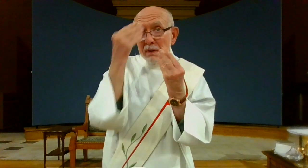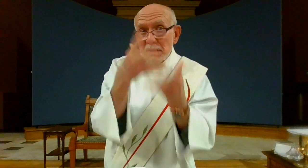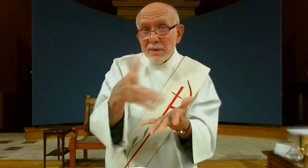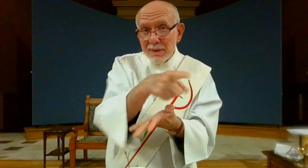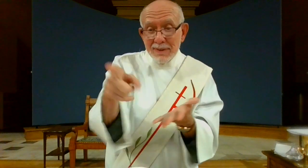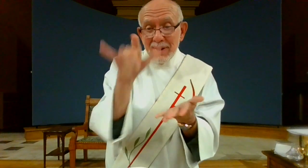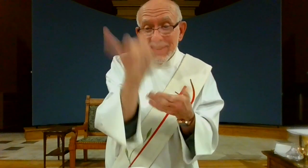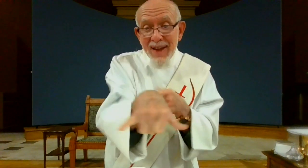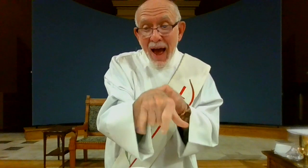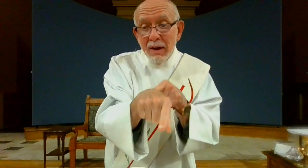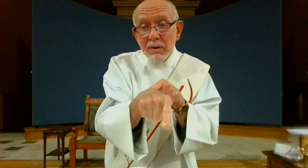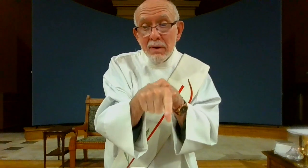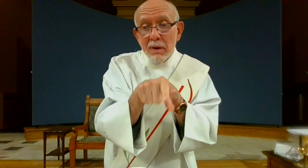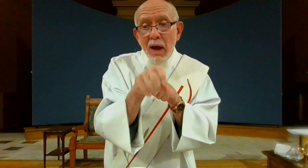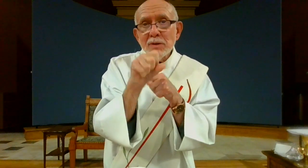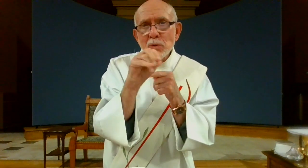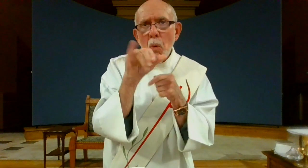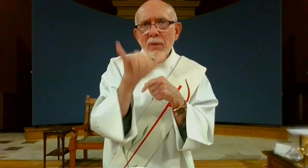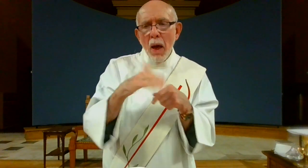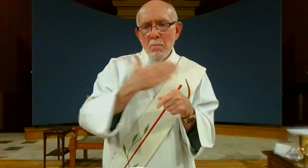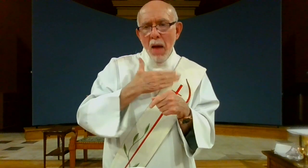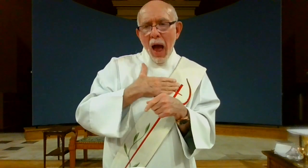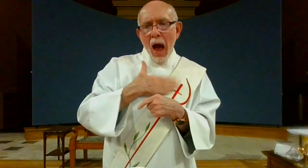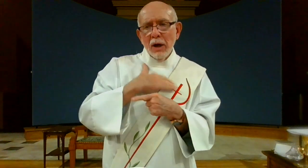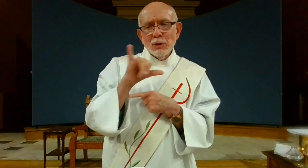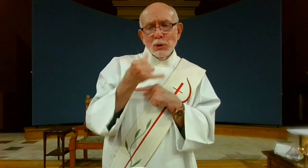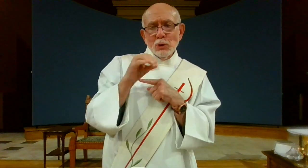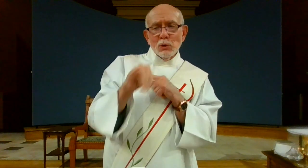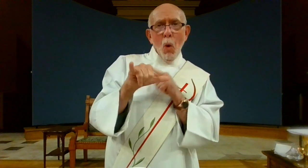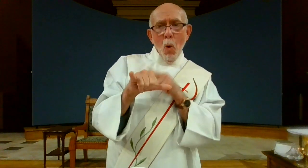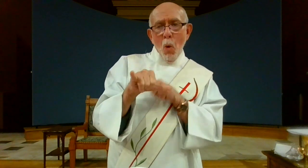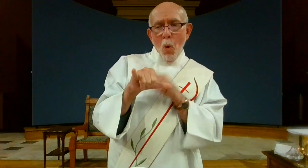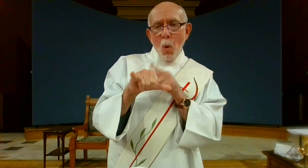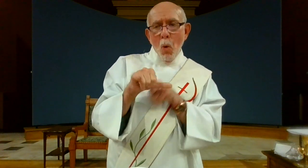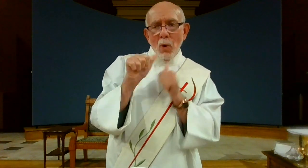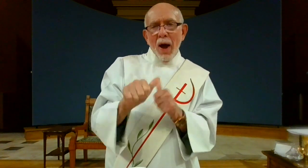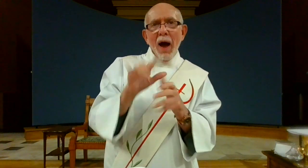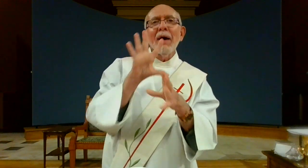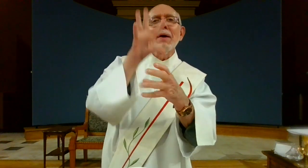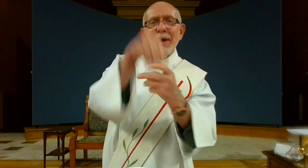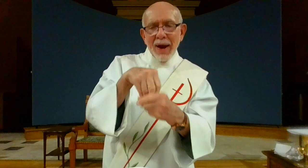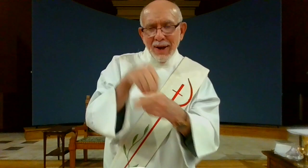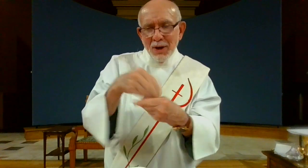I have told you this, so that my joy may be in you